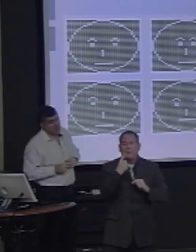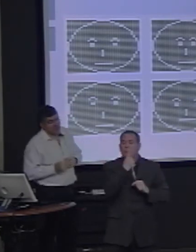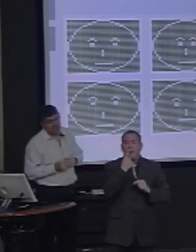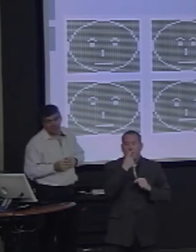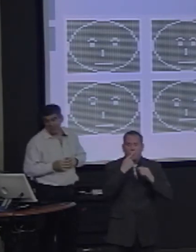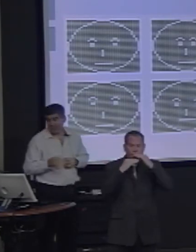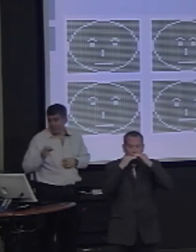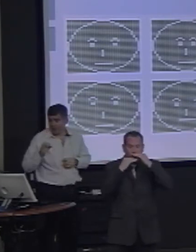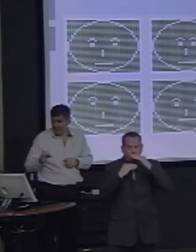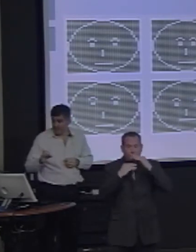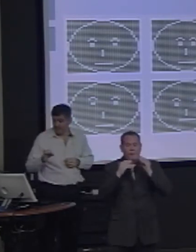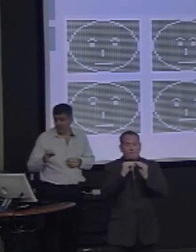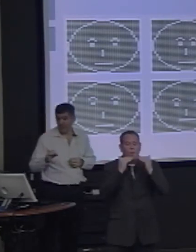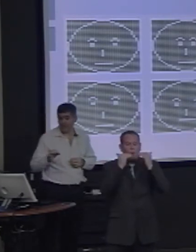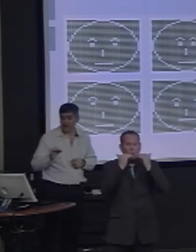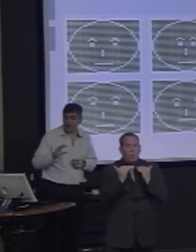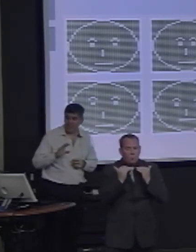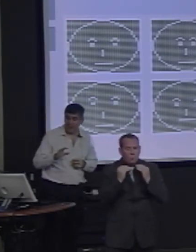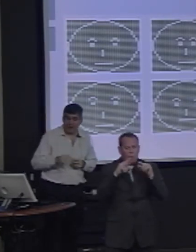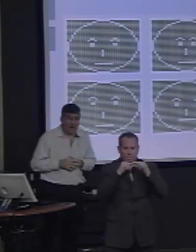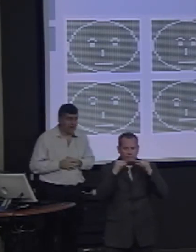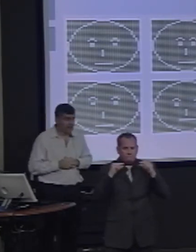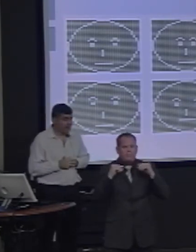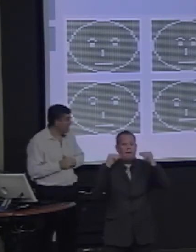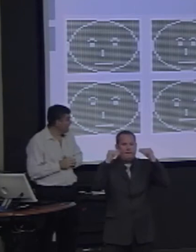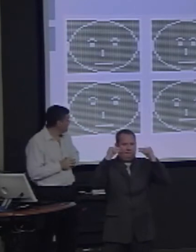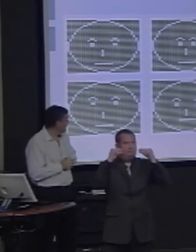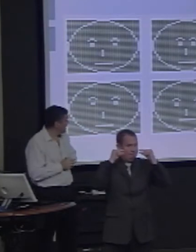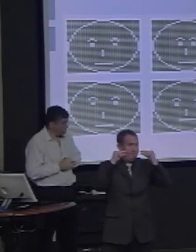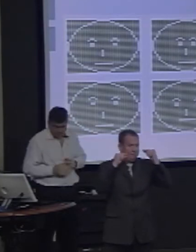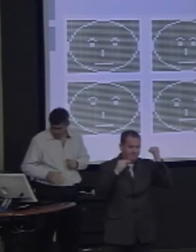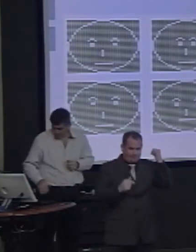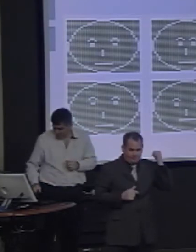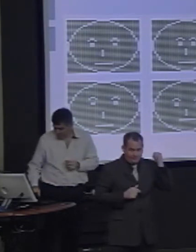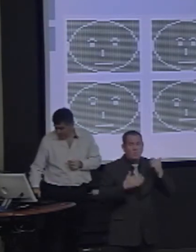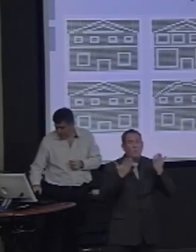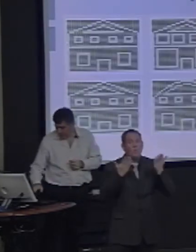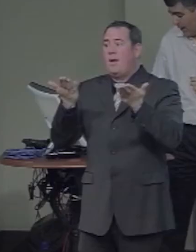correspond in the simulation to a different individual that would have to be identified.